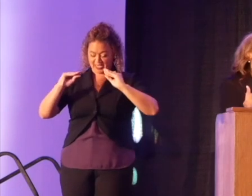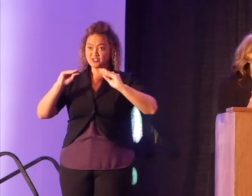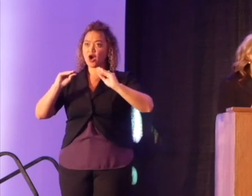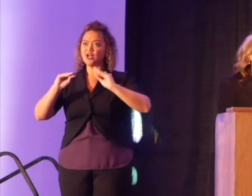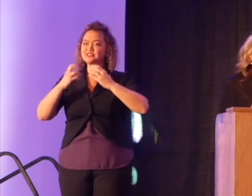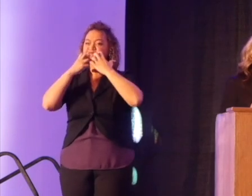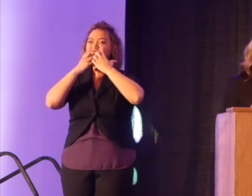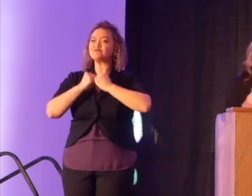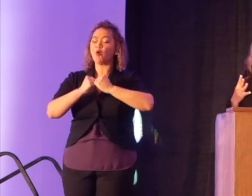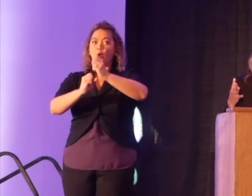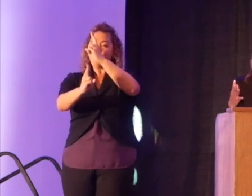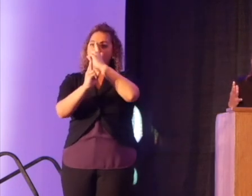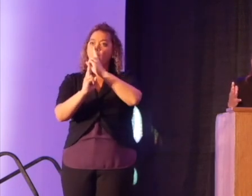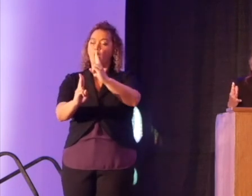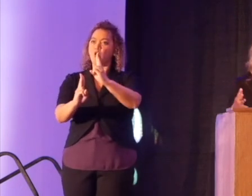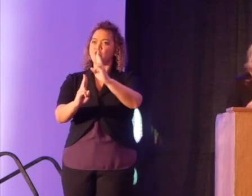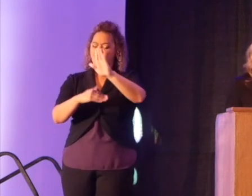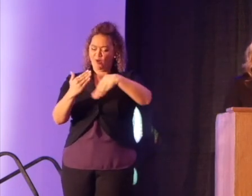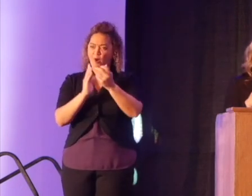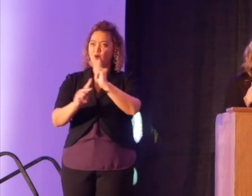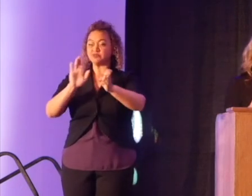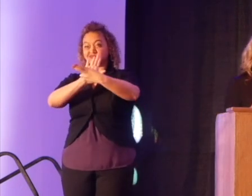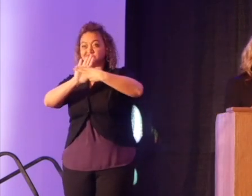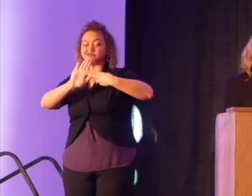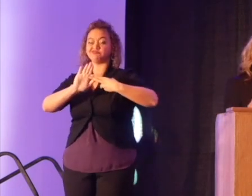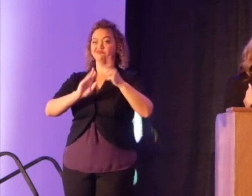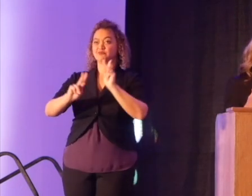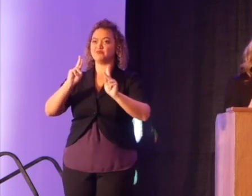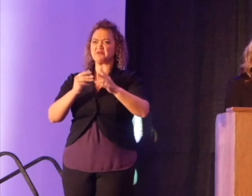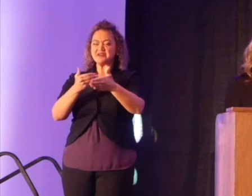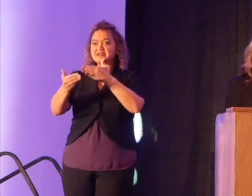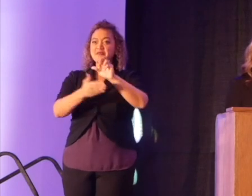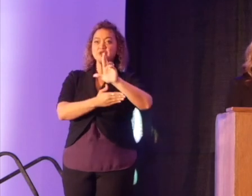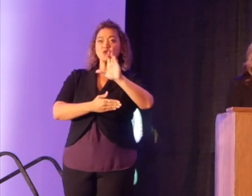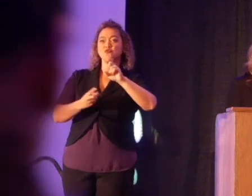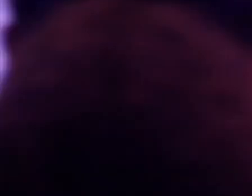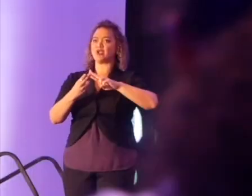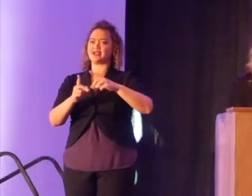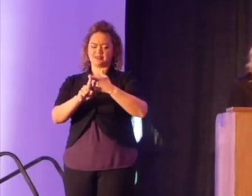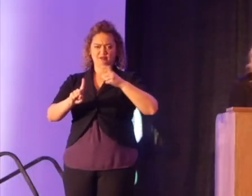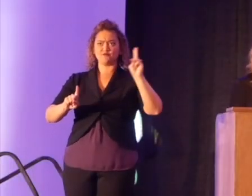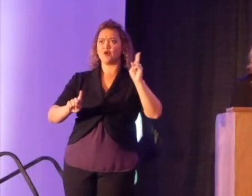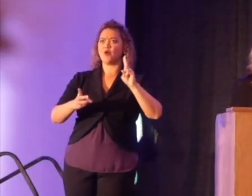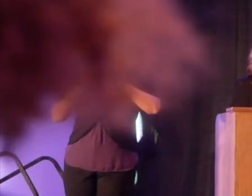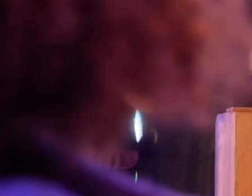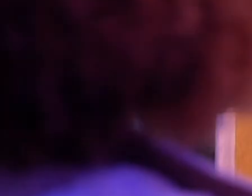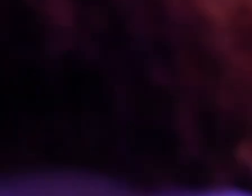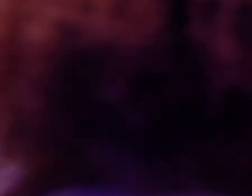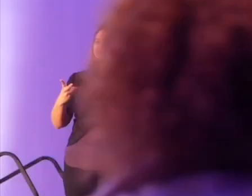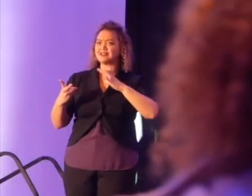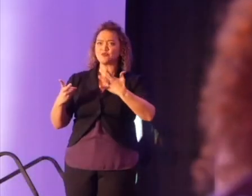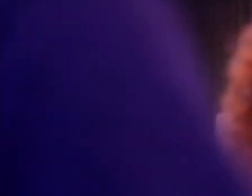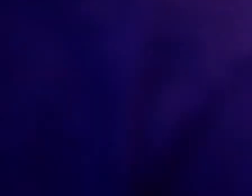of honoring the humanity of all people, regardless of race, nationality, gender, sexual orientation, or faith,